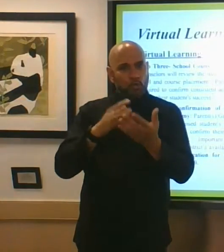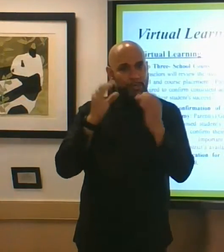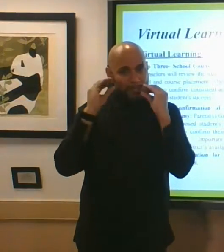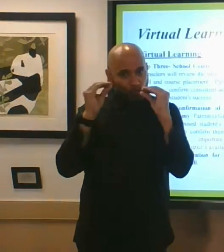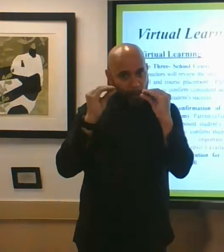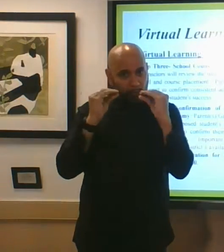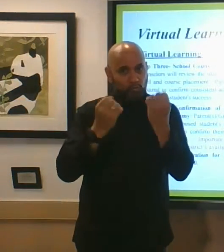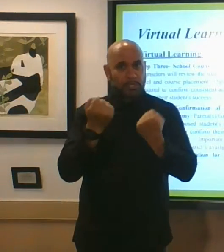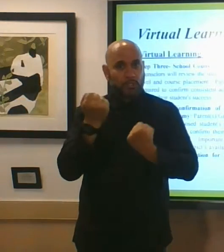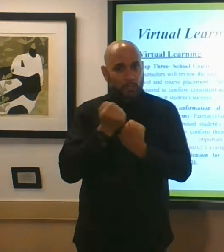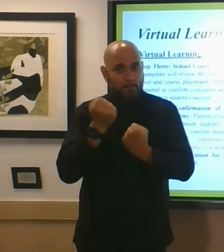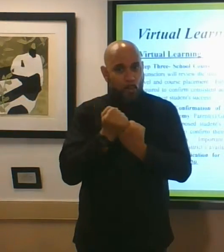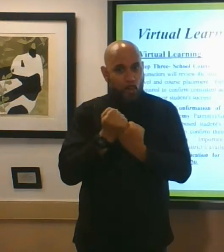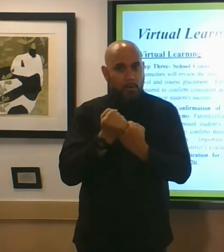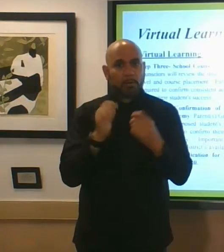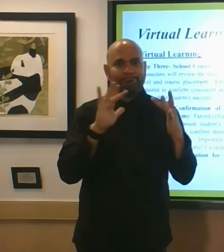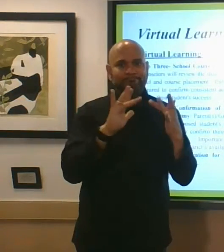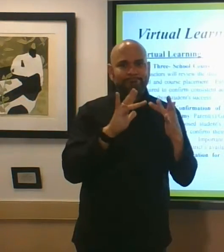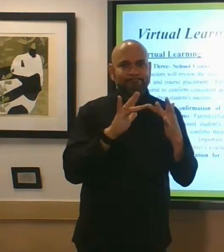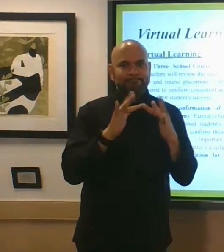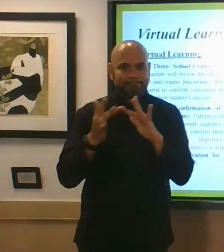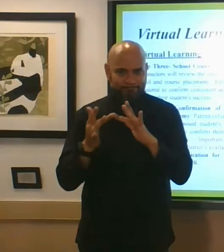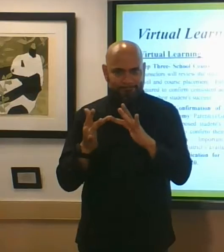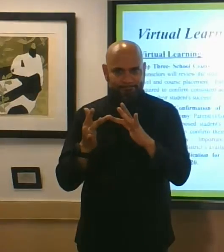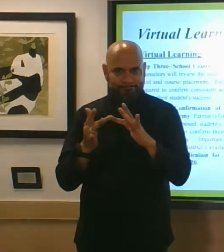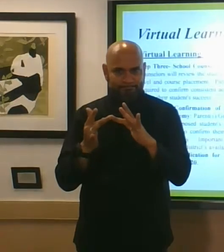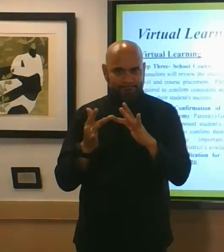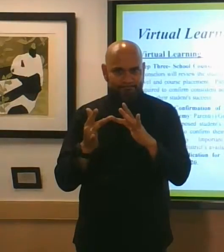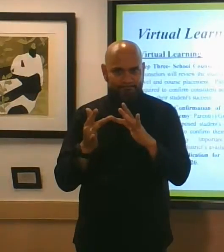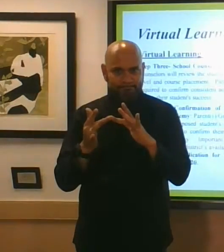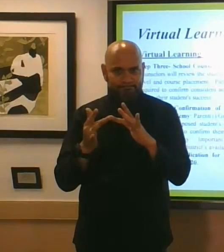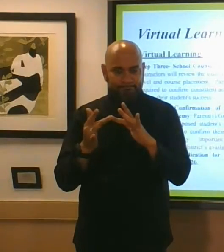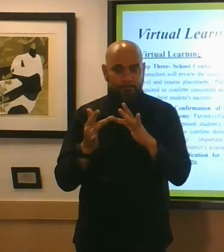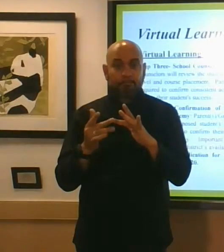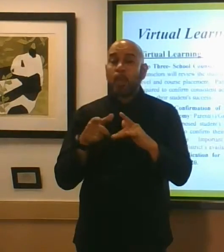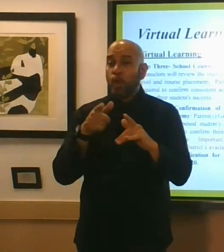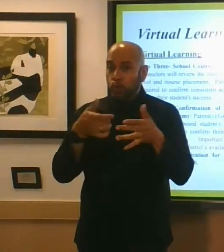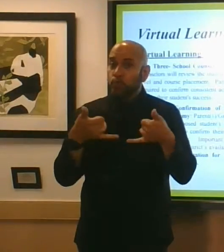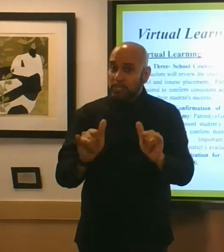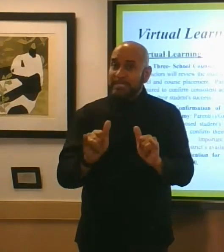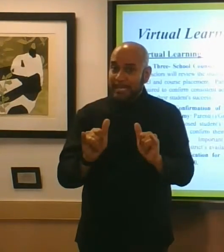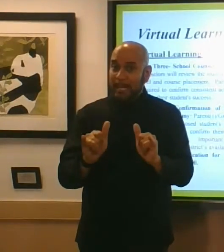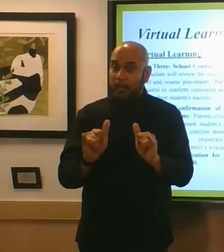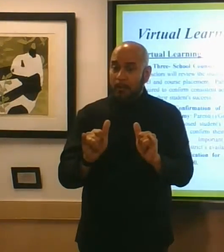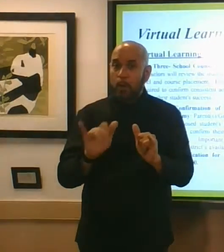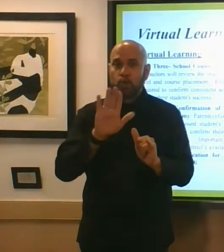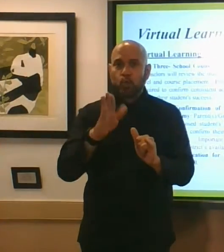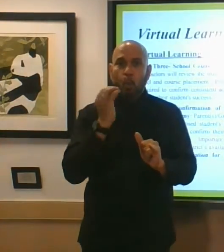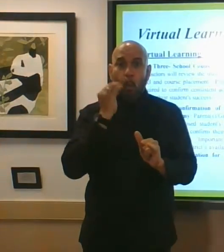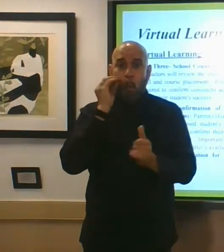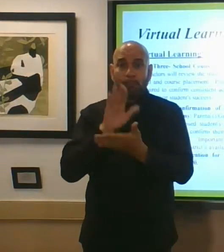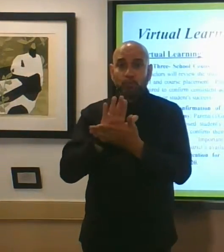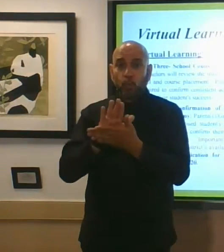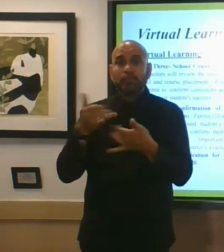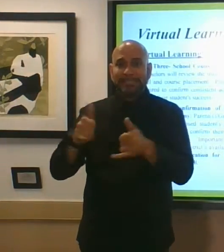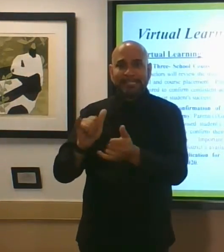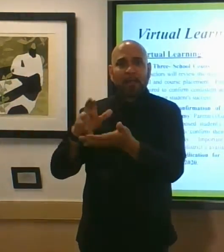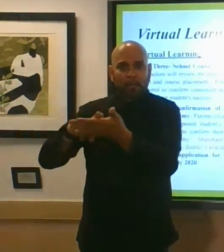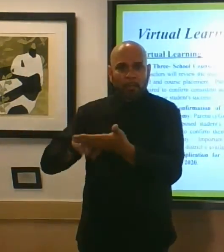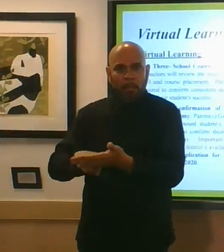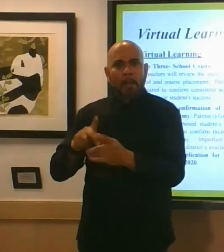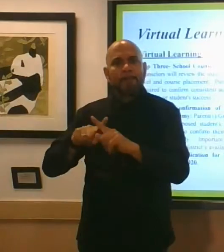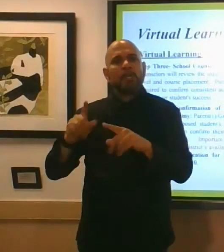support virtually online you'll still be enrolled in your home school but you will